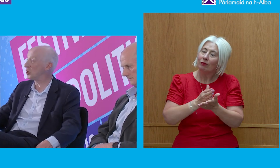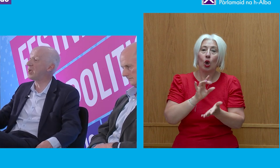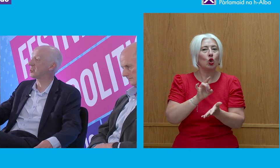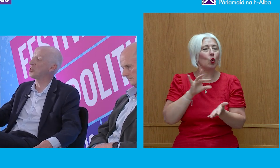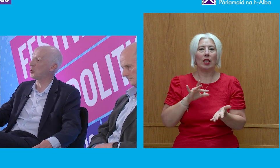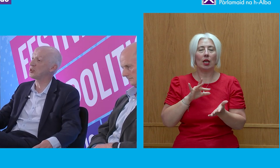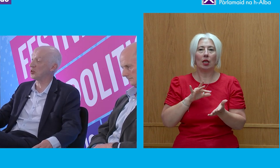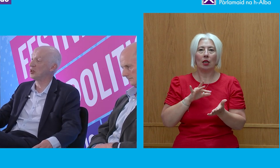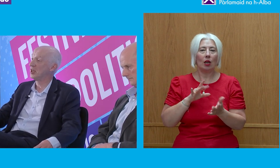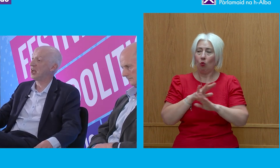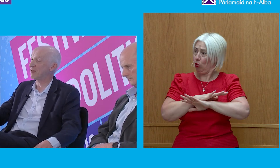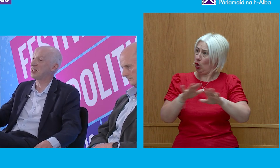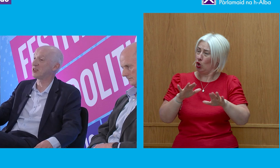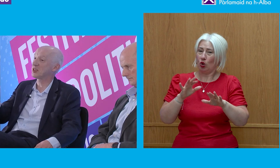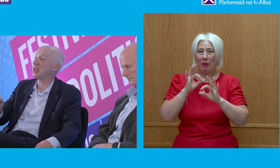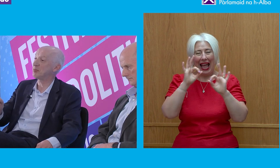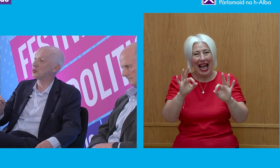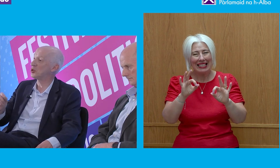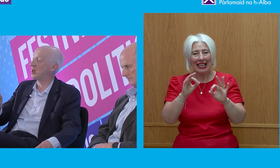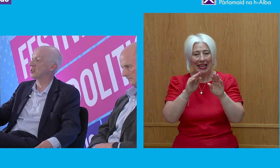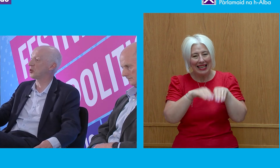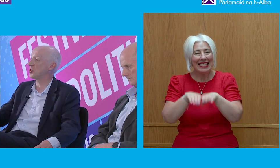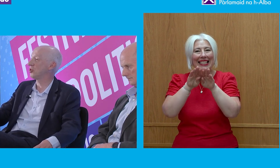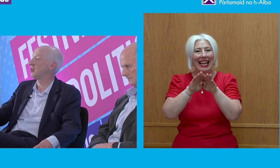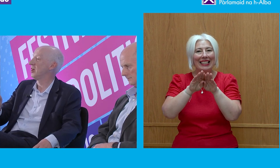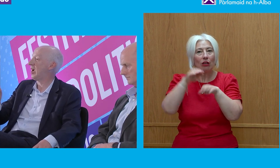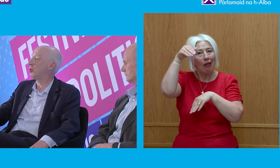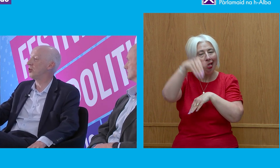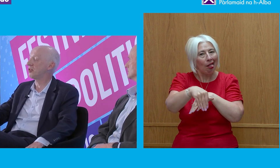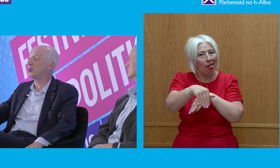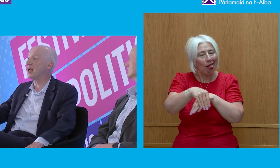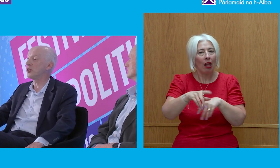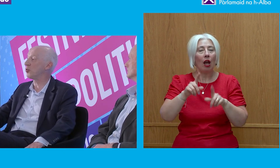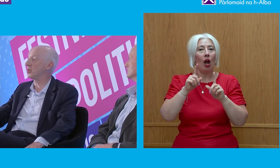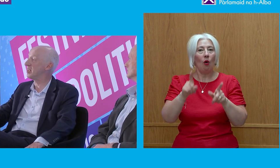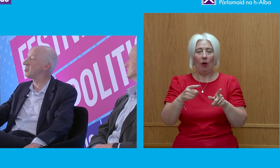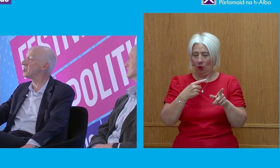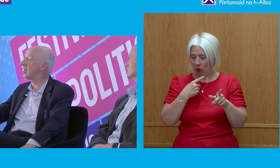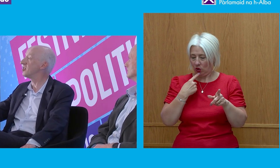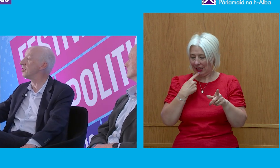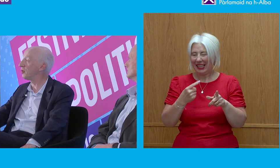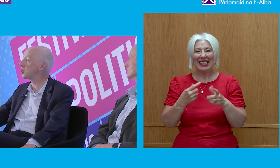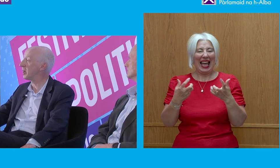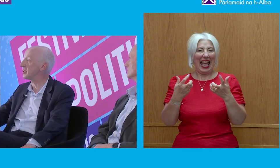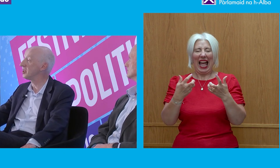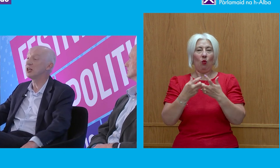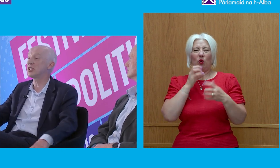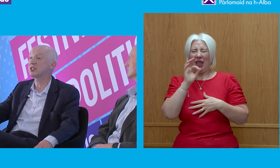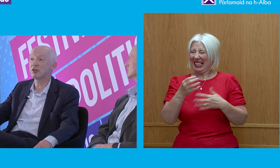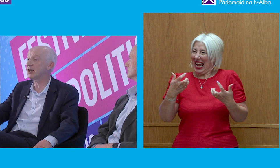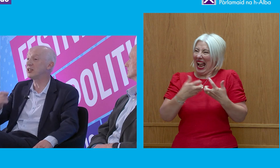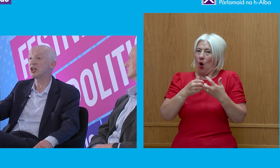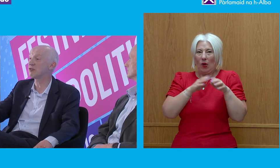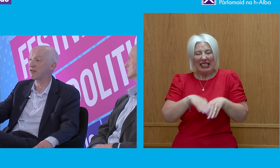We shouldn't be asking the question, have standards slipped? We should be asking the question of, how on earth did we end up with decent standards in the first place?